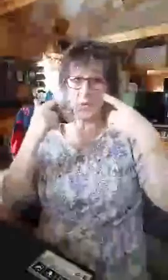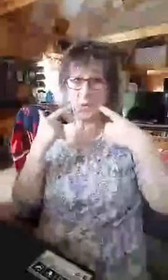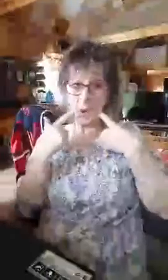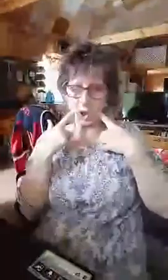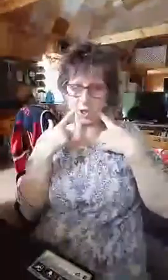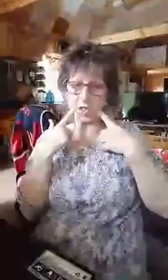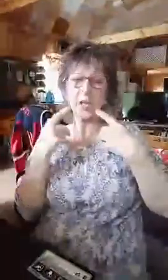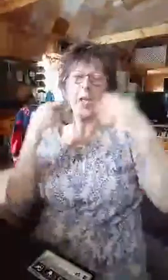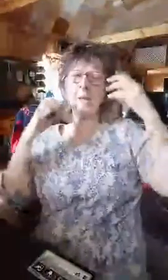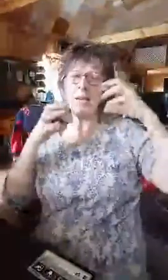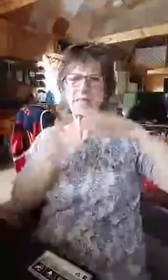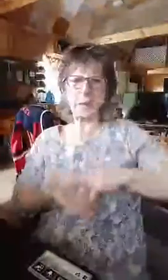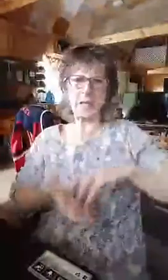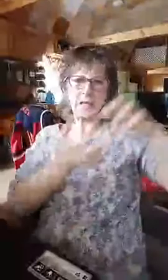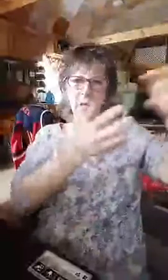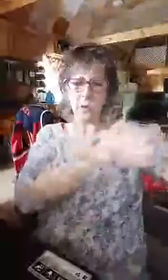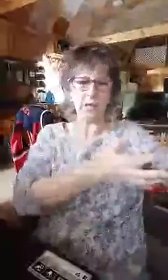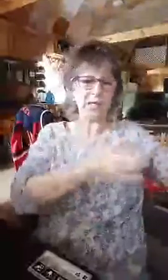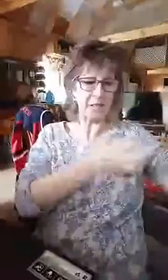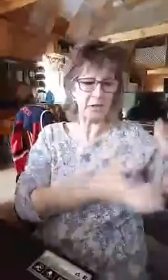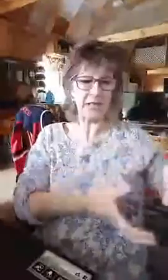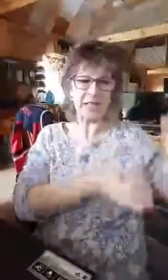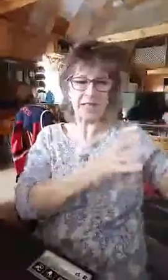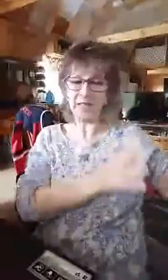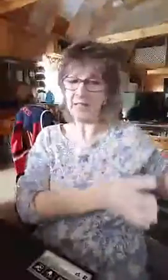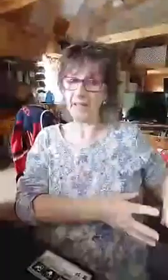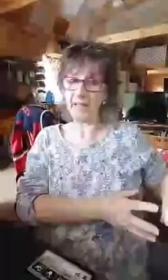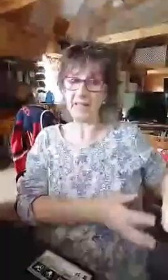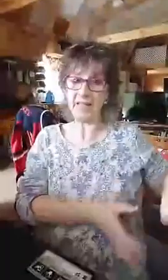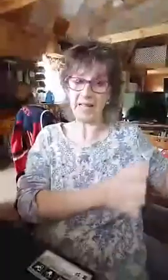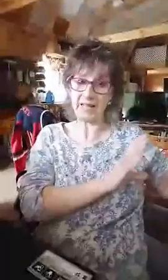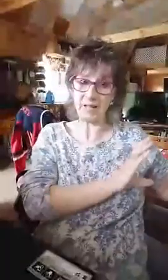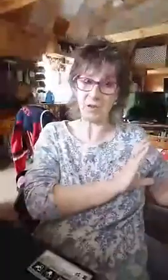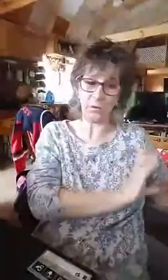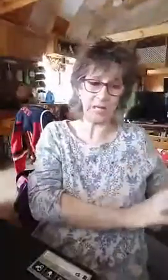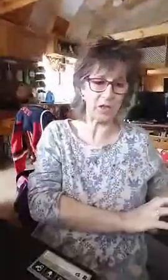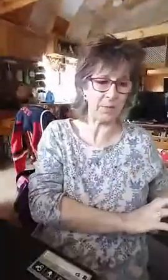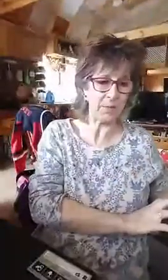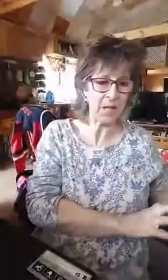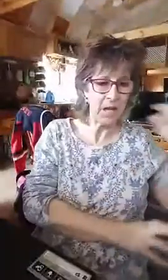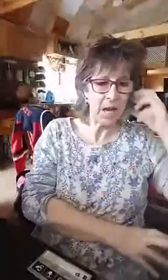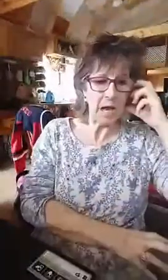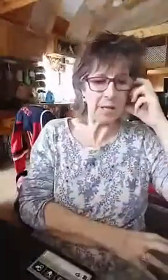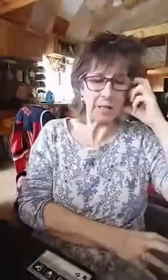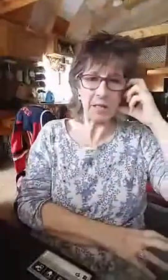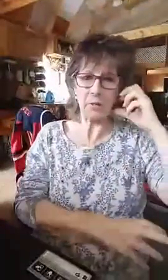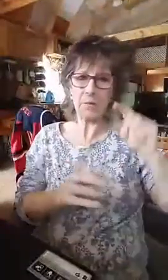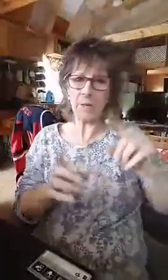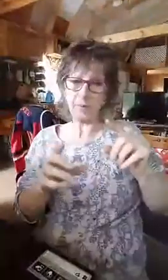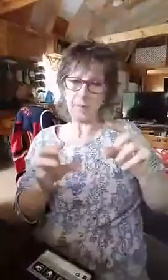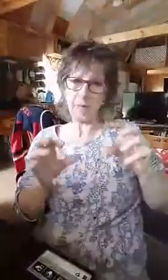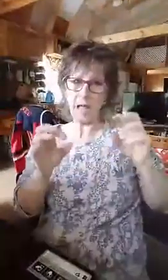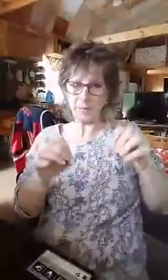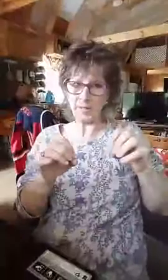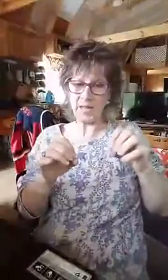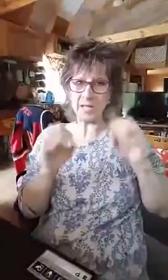word by speaking the word and decreeing and declaring it in that situation. And remember everything has